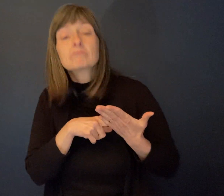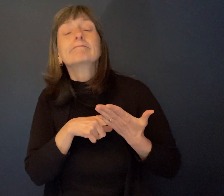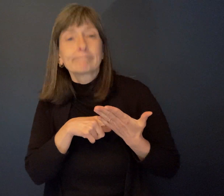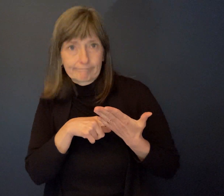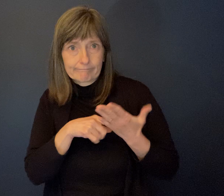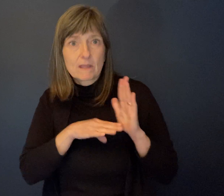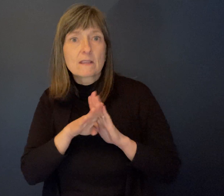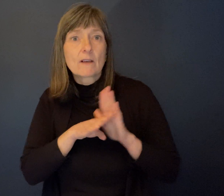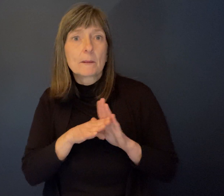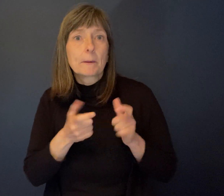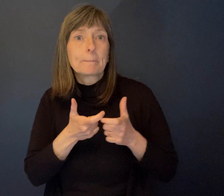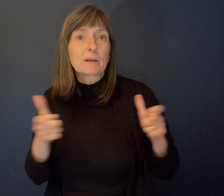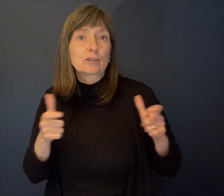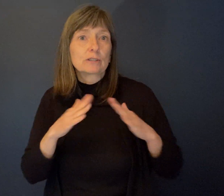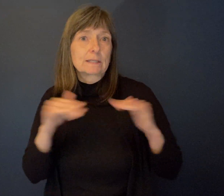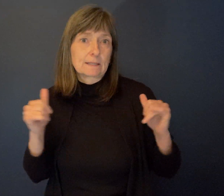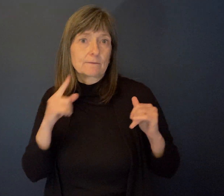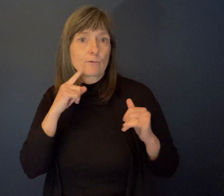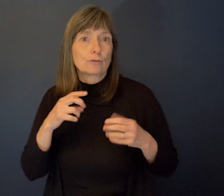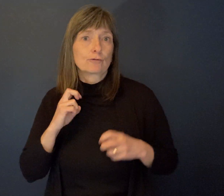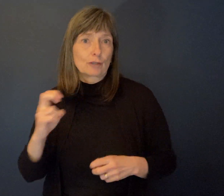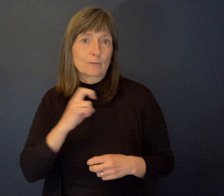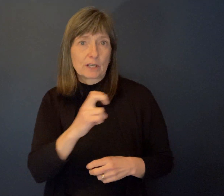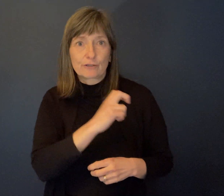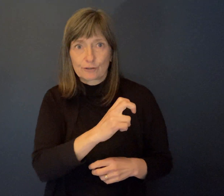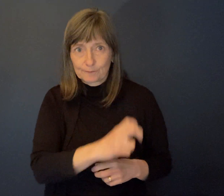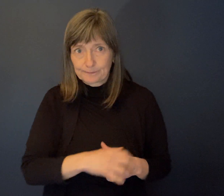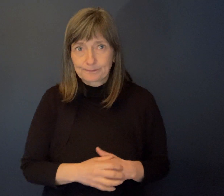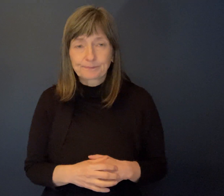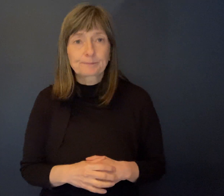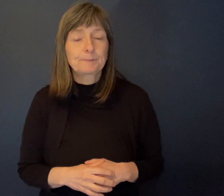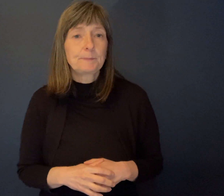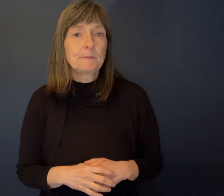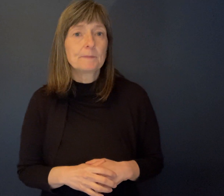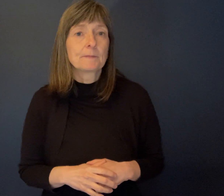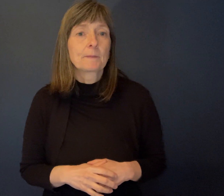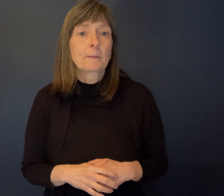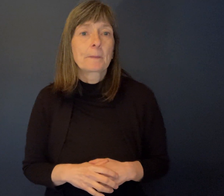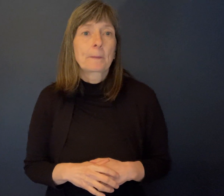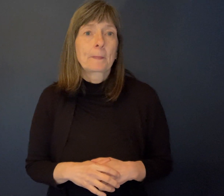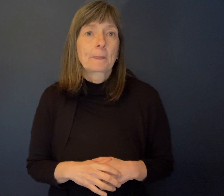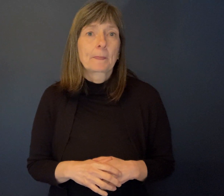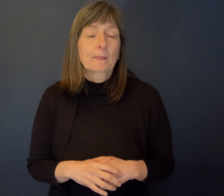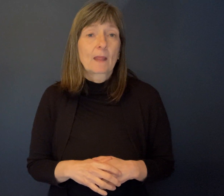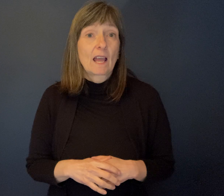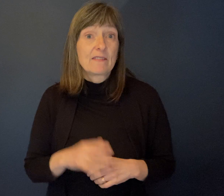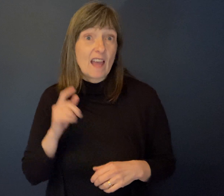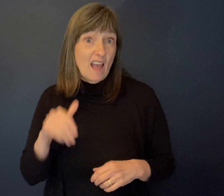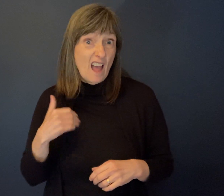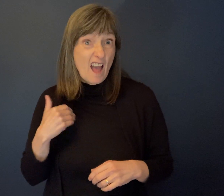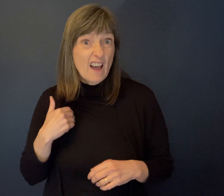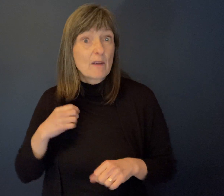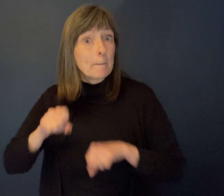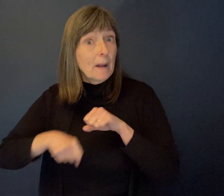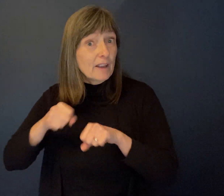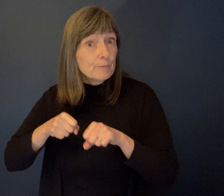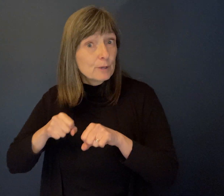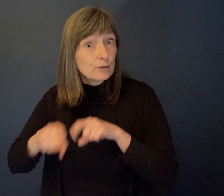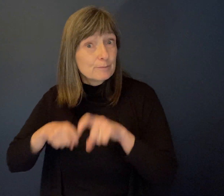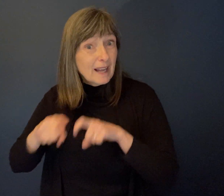larger transportation system. So, yeah. So, I mean, and, and we had a, uh, they had a repair shop for bikes and wheelchairs. They